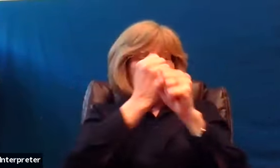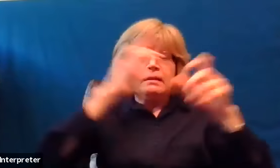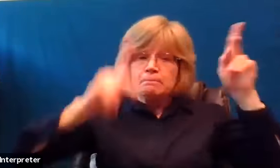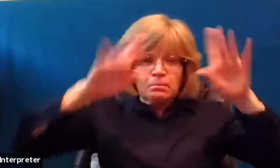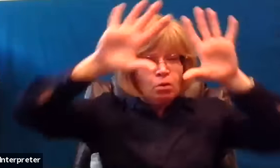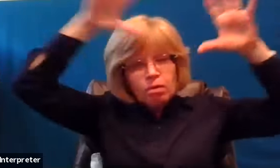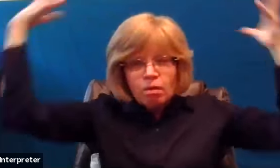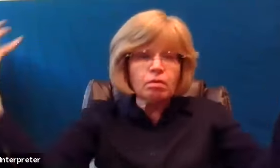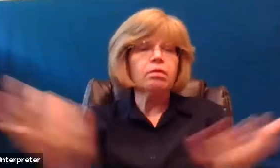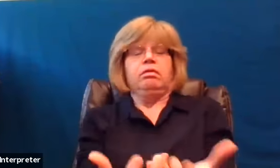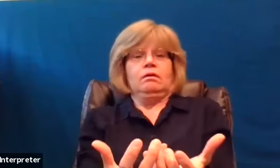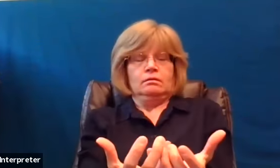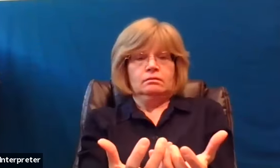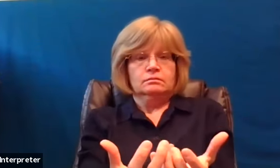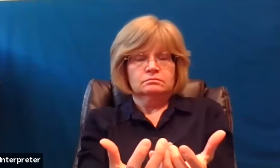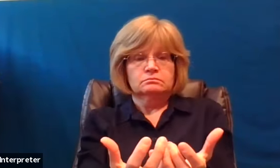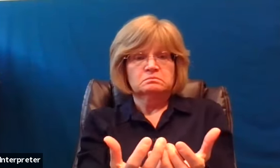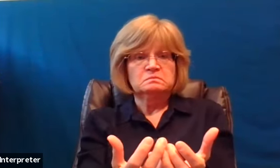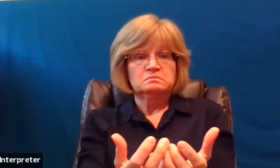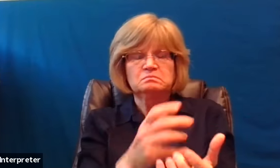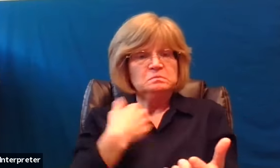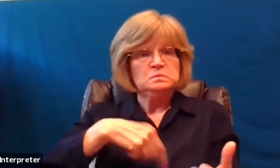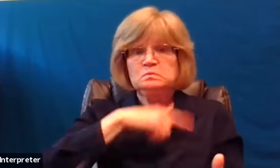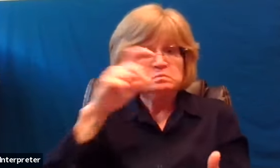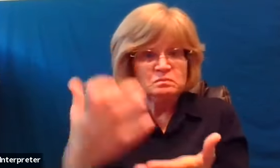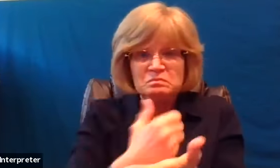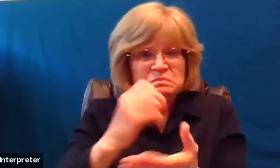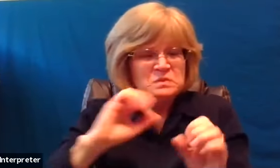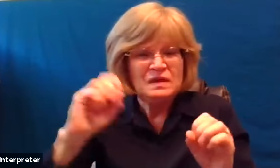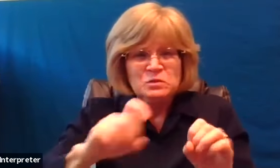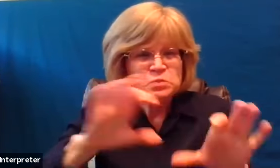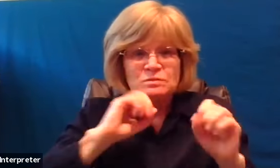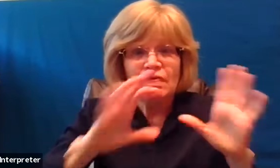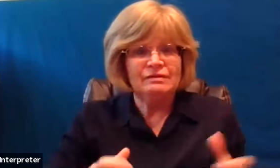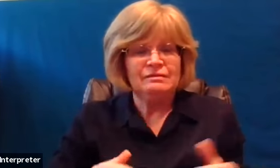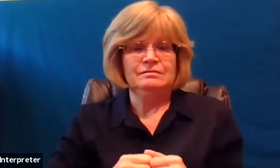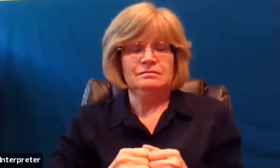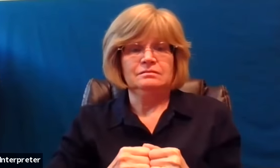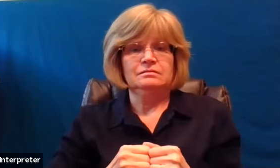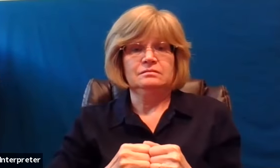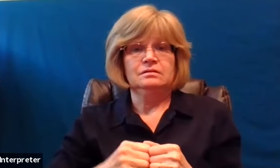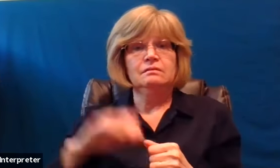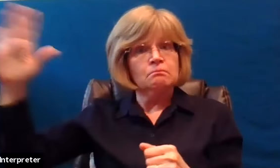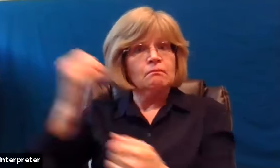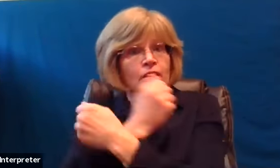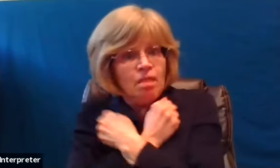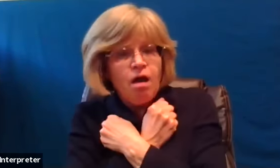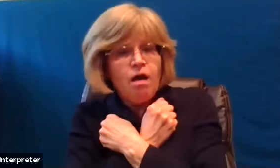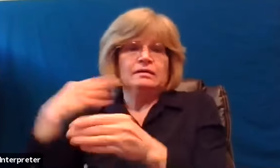no conditions on that love means there's nothing that we have to do or not